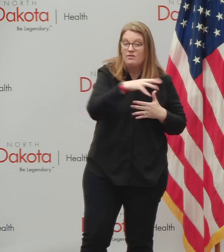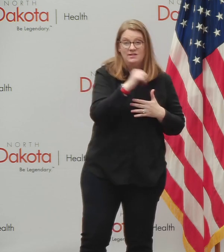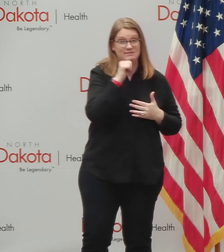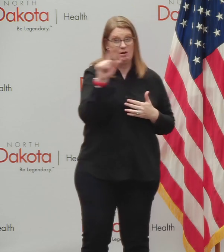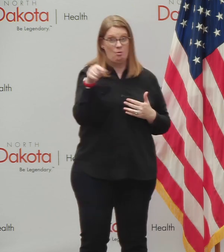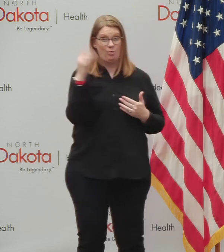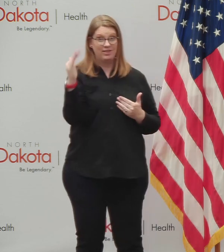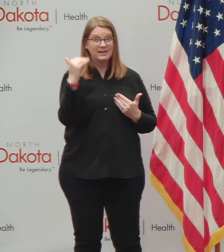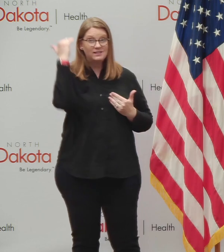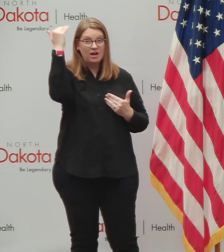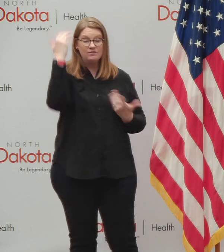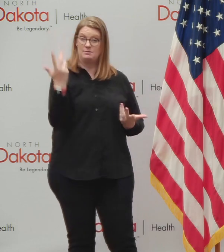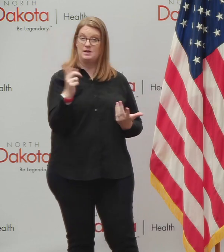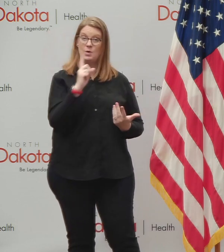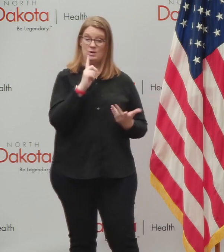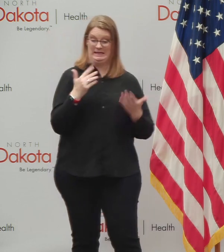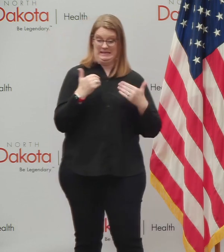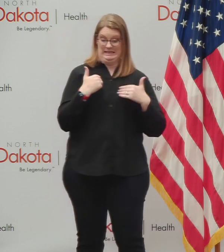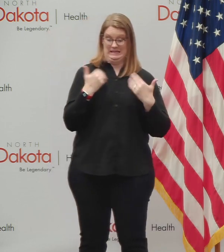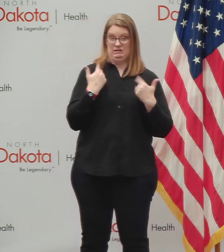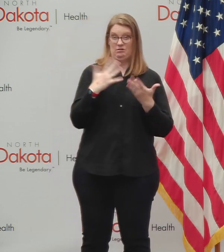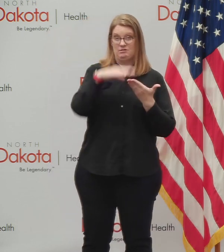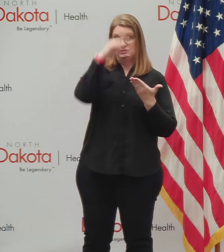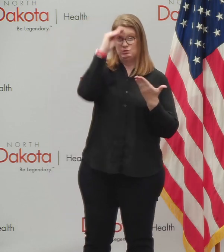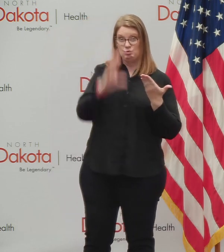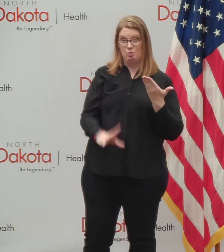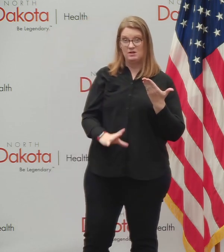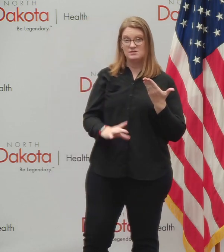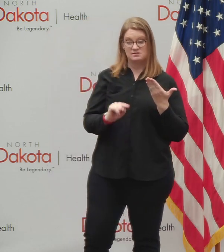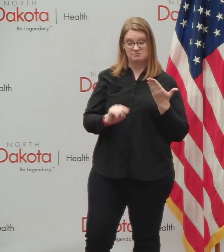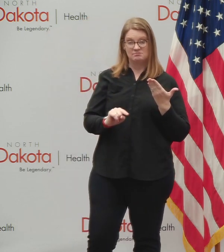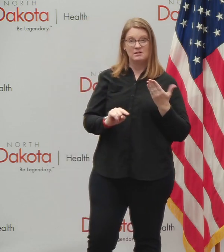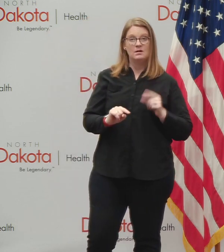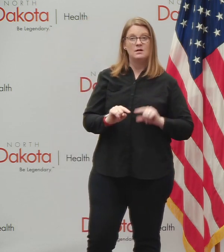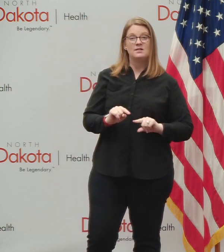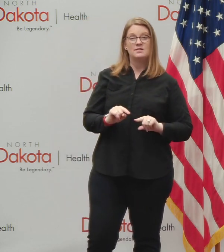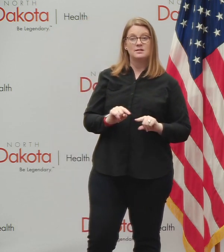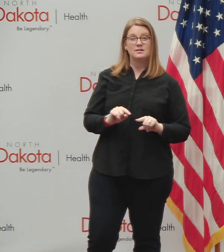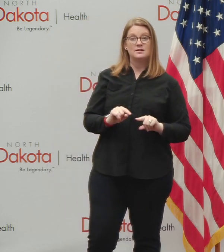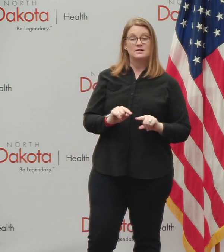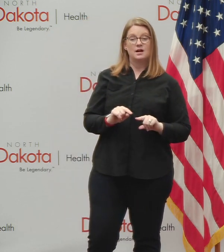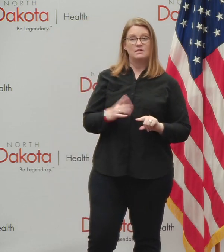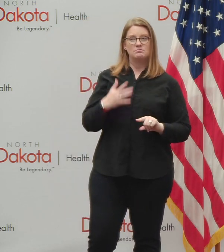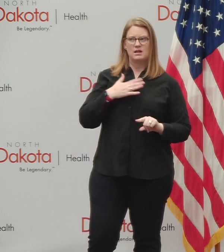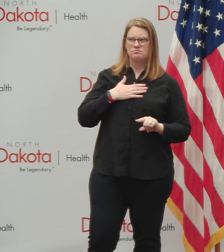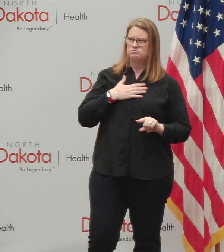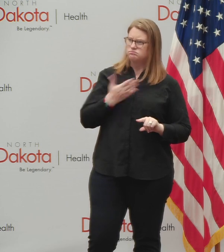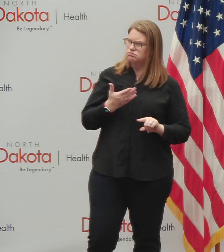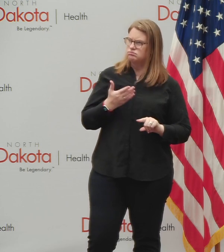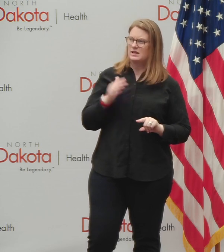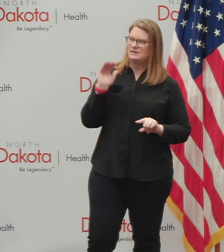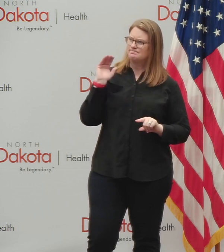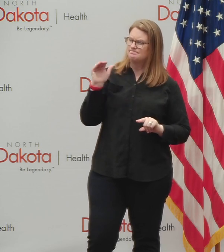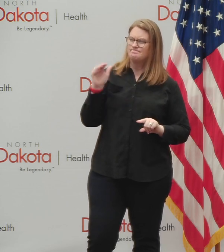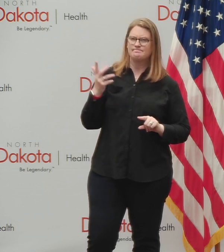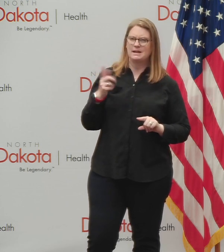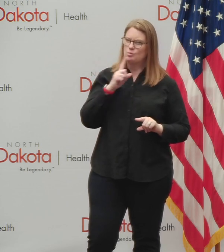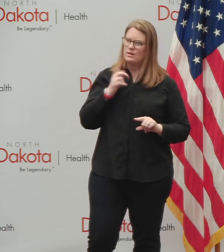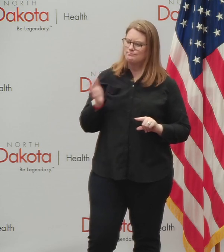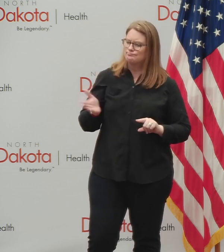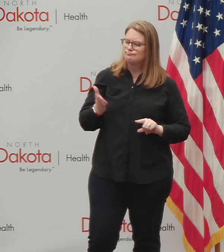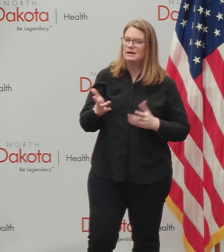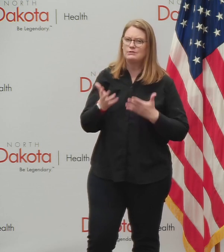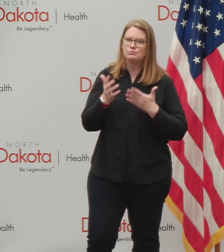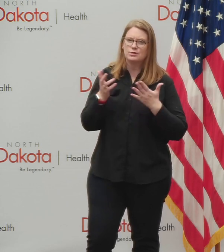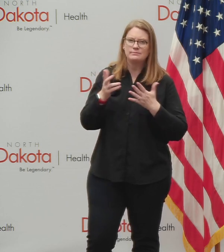uh, young students at very young ages that are, uh, that are, that are doing, uh, growing. Great work at inspiring their